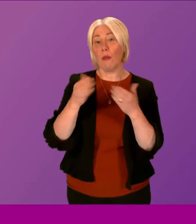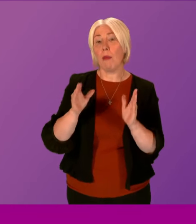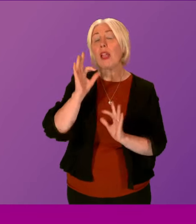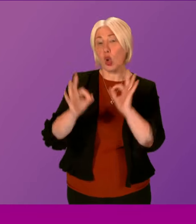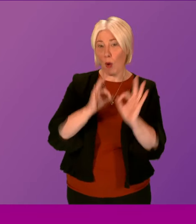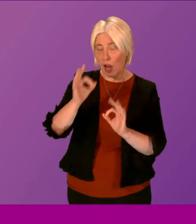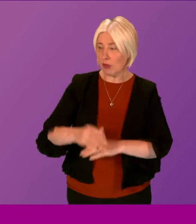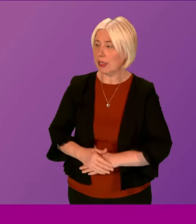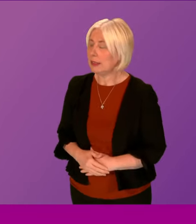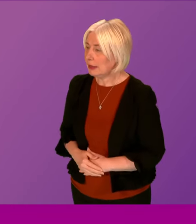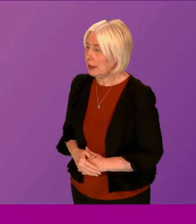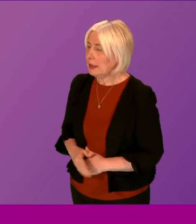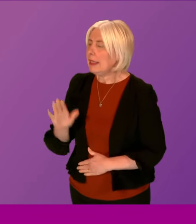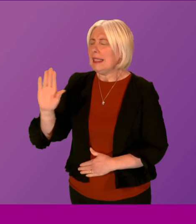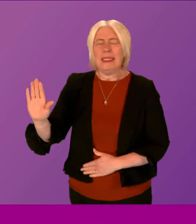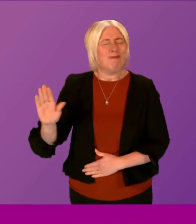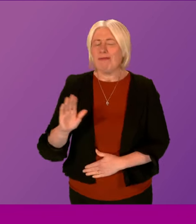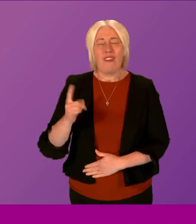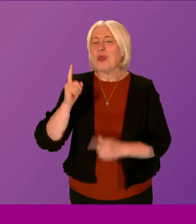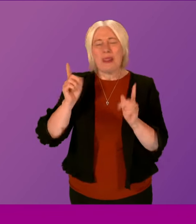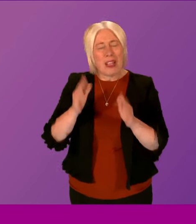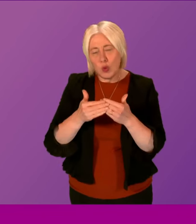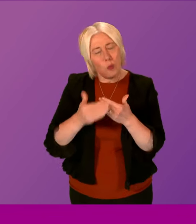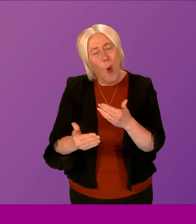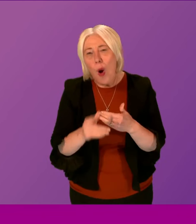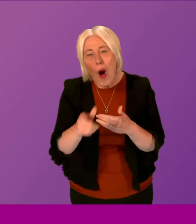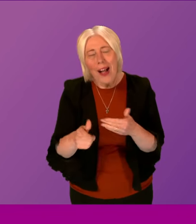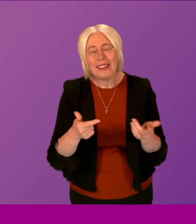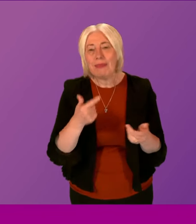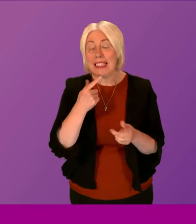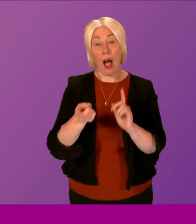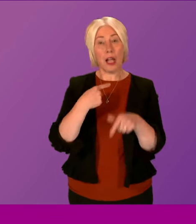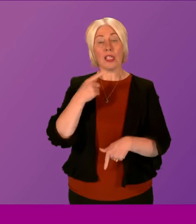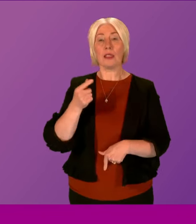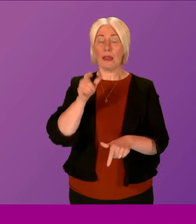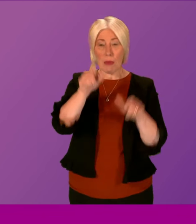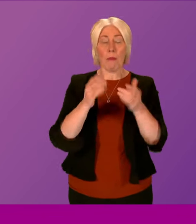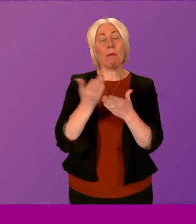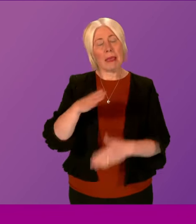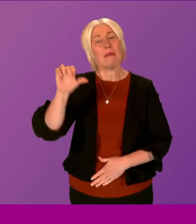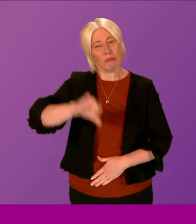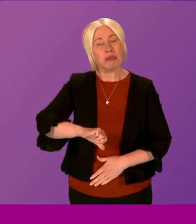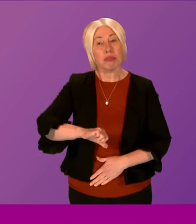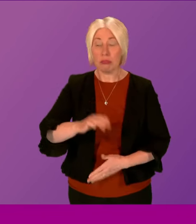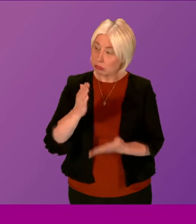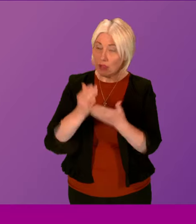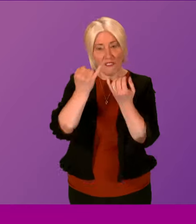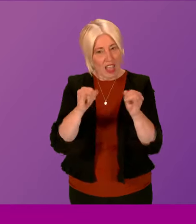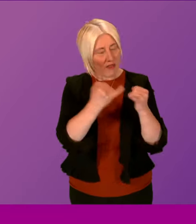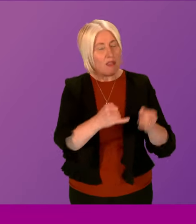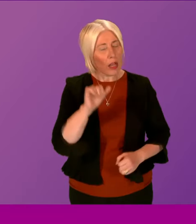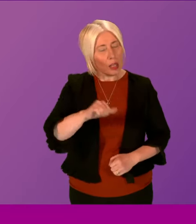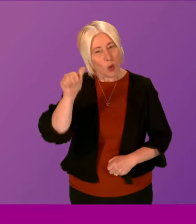I really feel the First Minister has to go further. He said in his answer there that people have been let down. There are many failings. We know that.